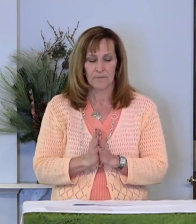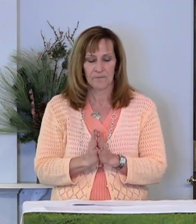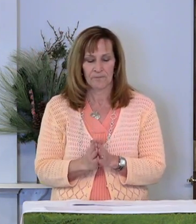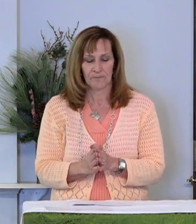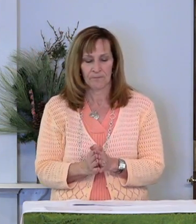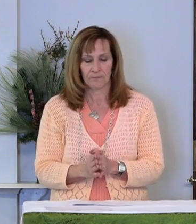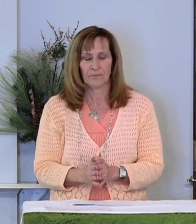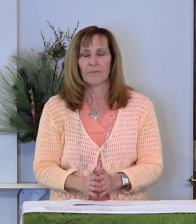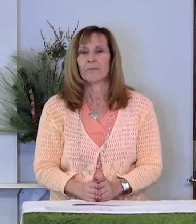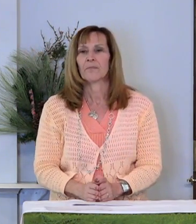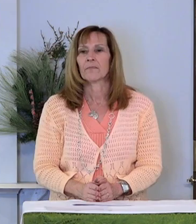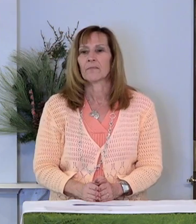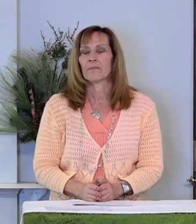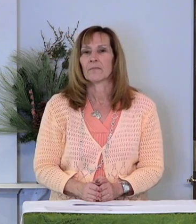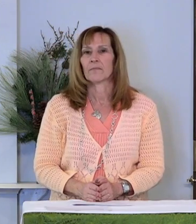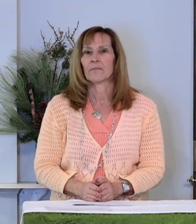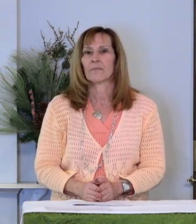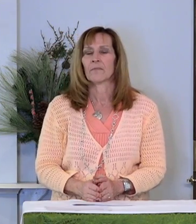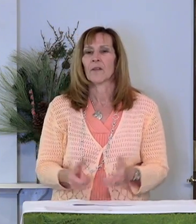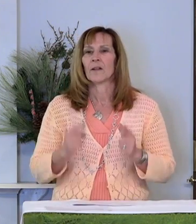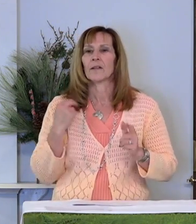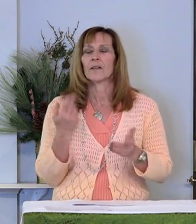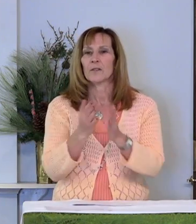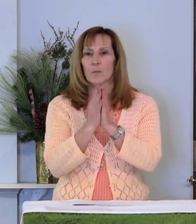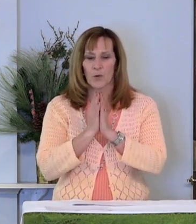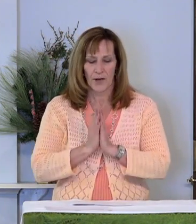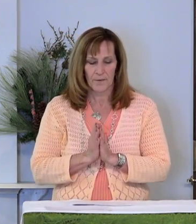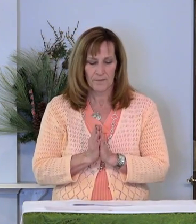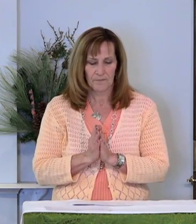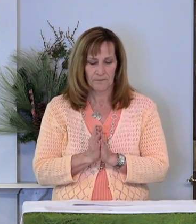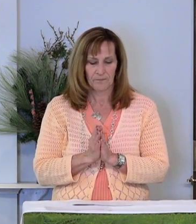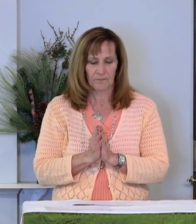Amen. Let us pray.